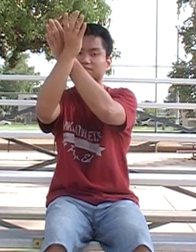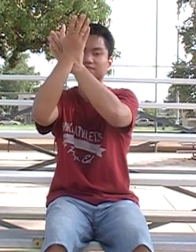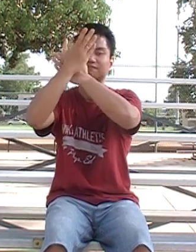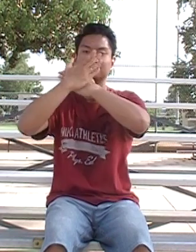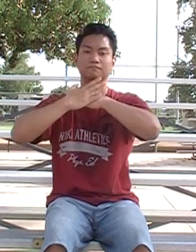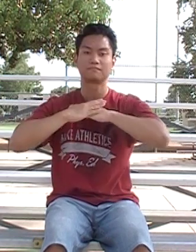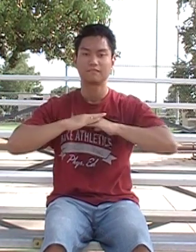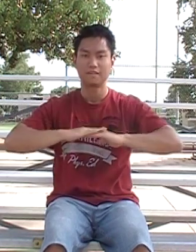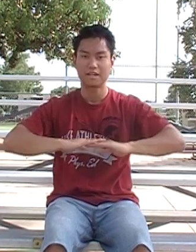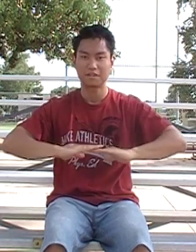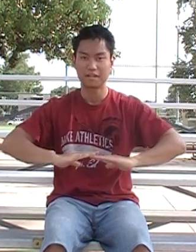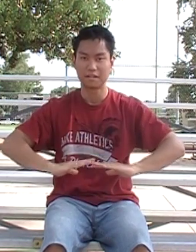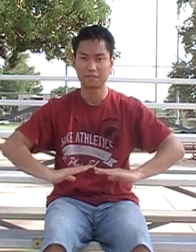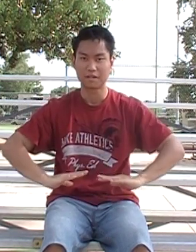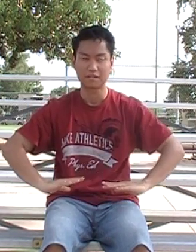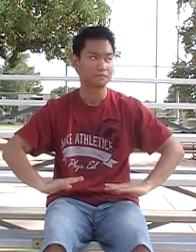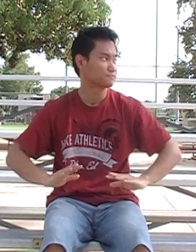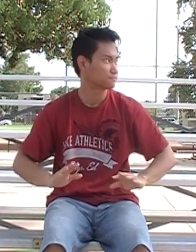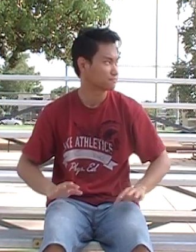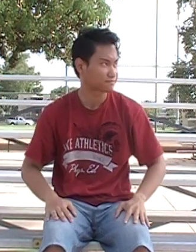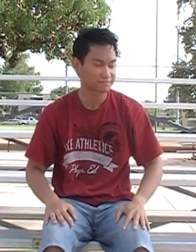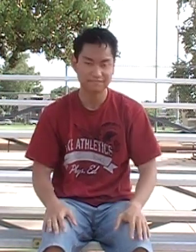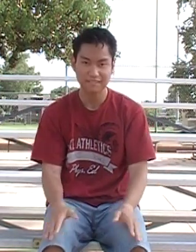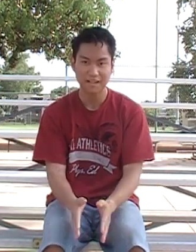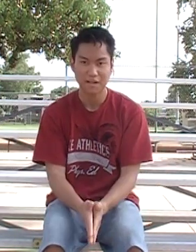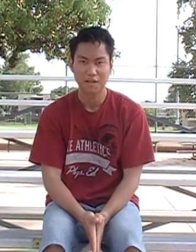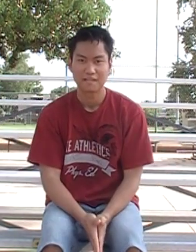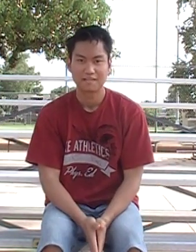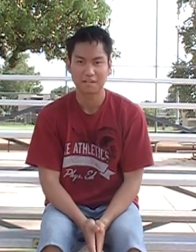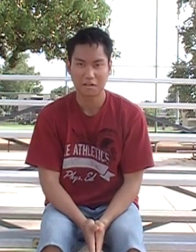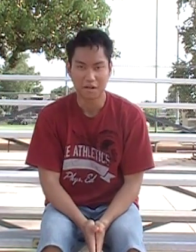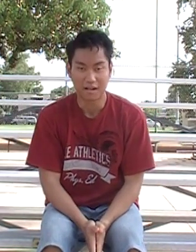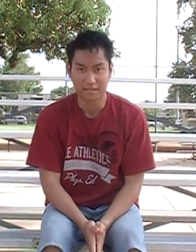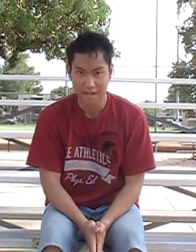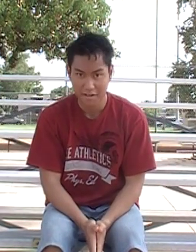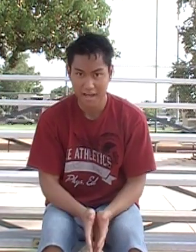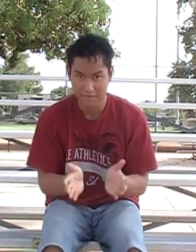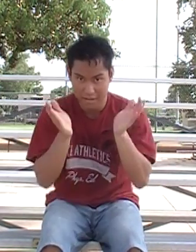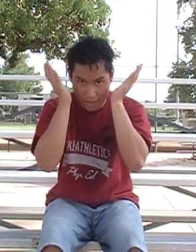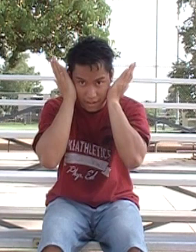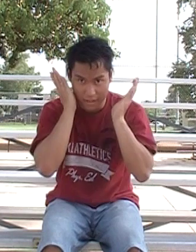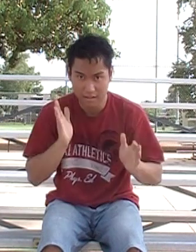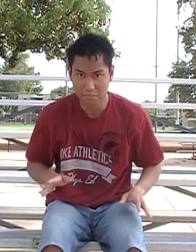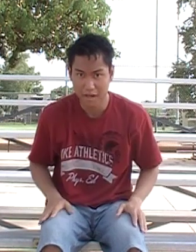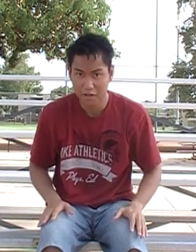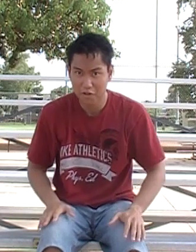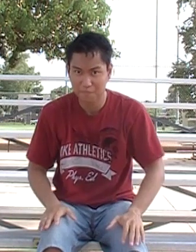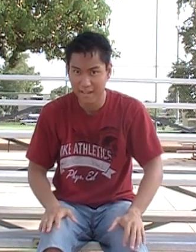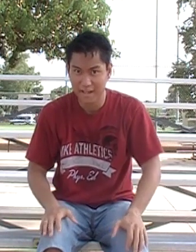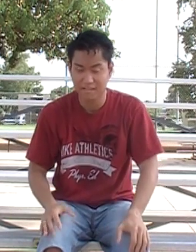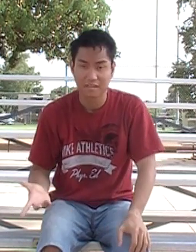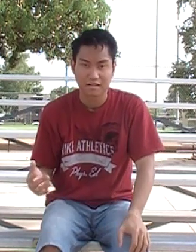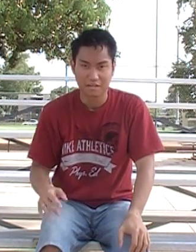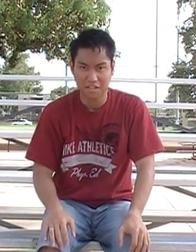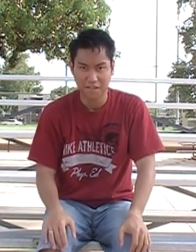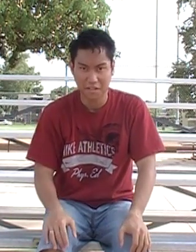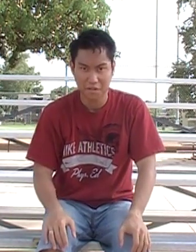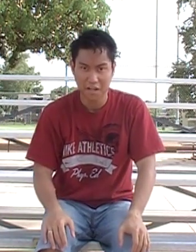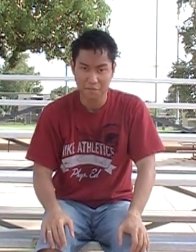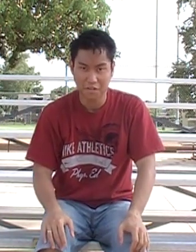There. Then you can handle it. So, there you have it. And I hope that this video helped you